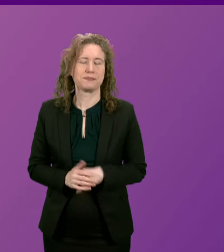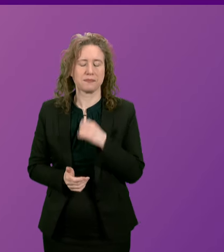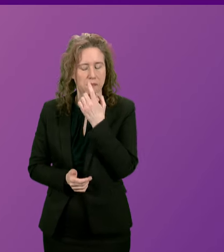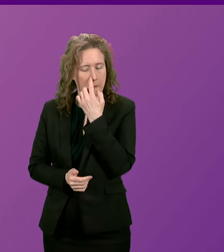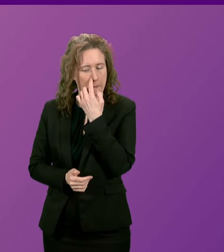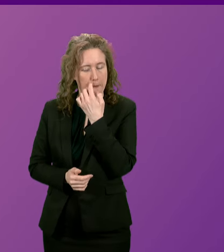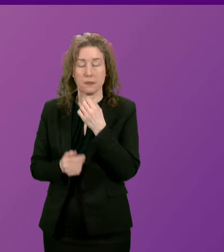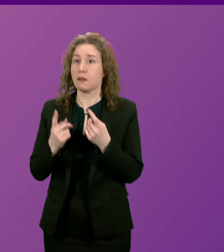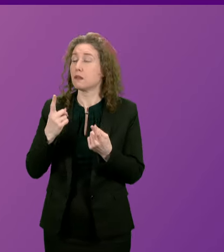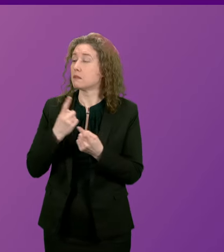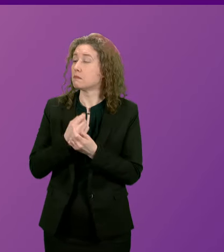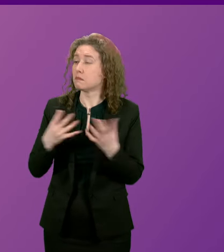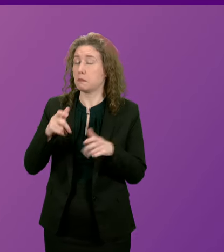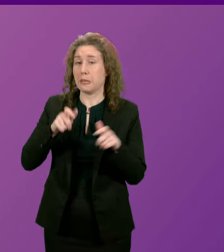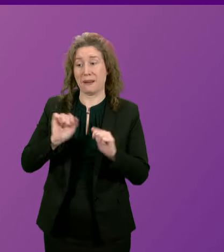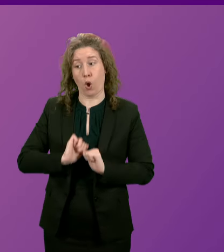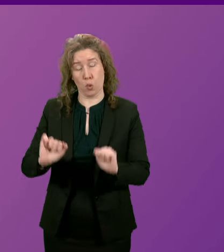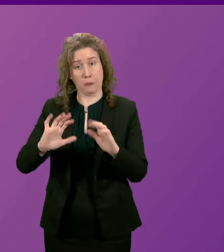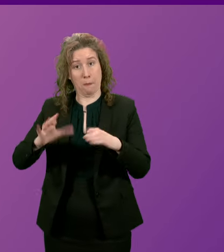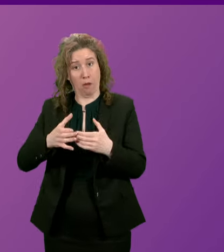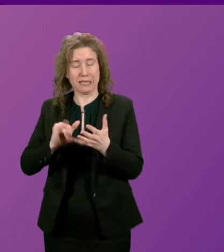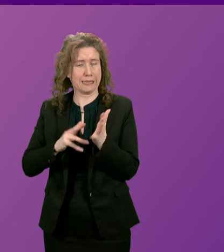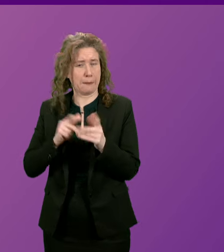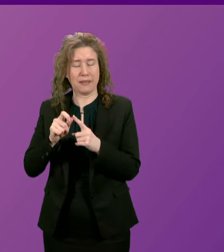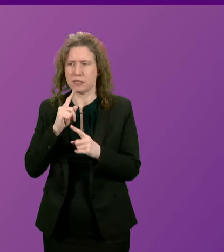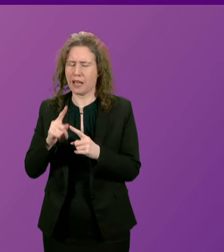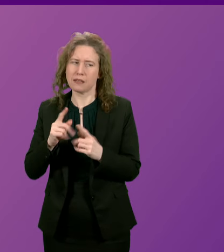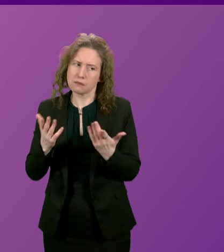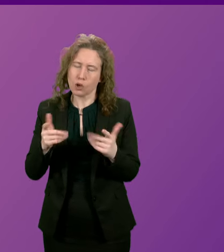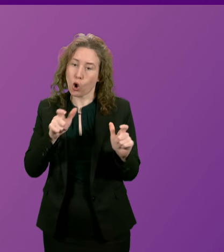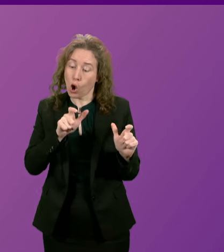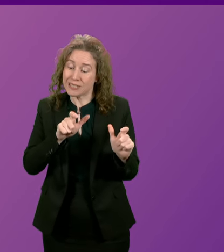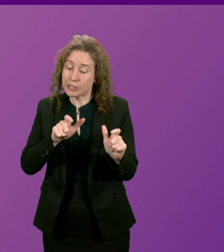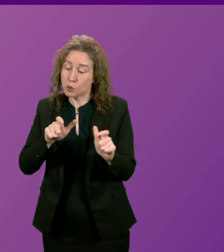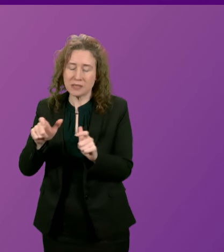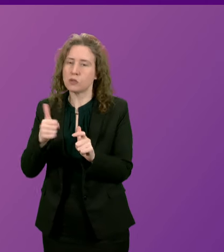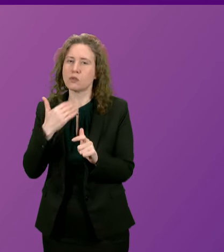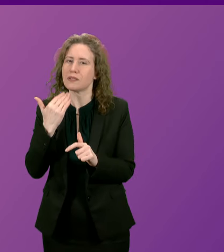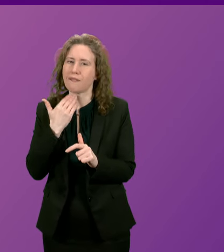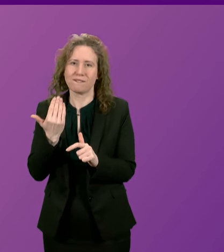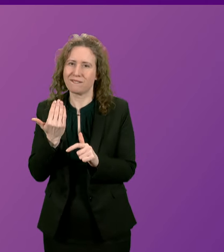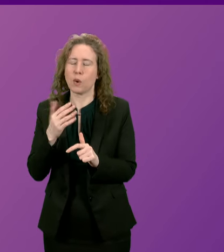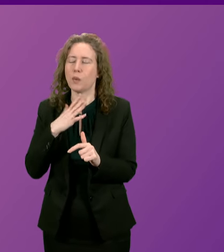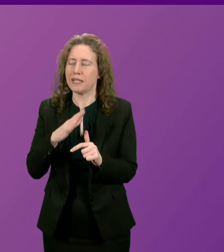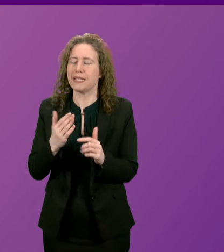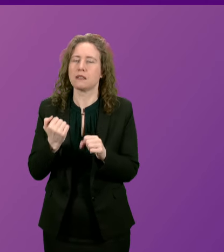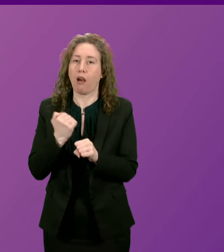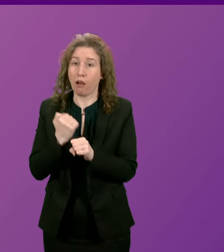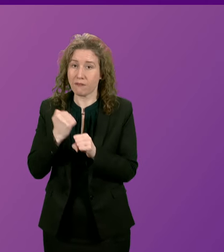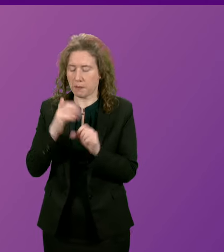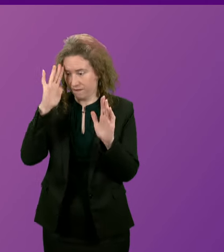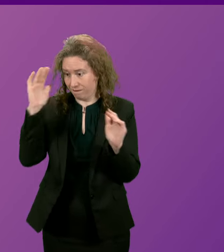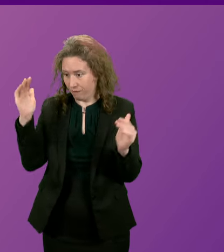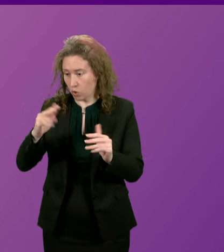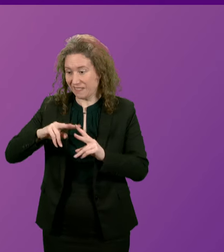And as so many in his own party have said, continuity won't cut it. We need a government that is focused